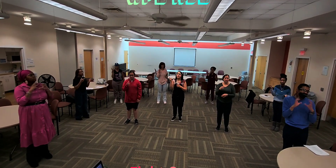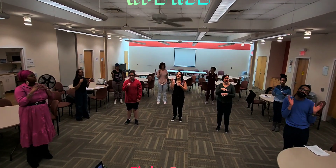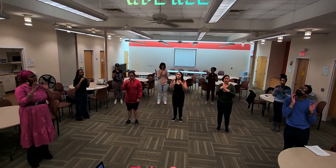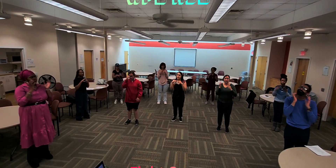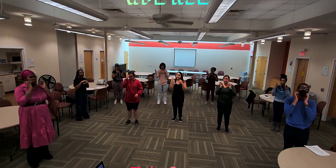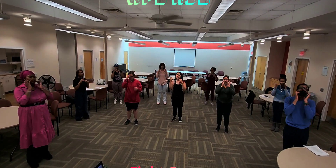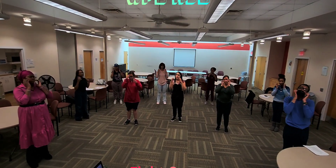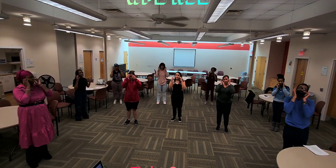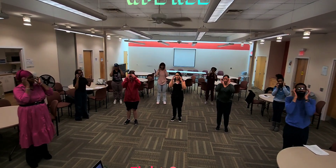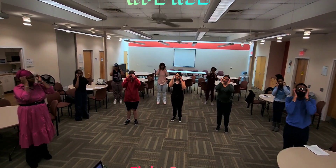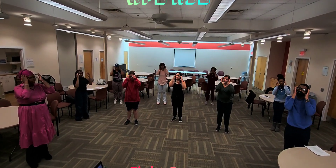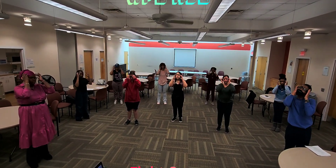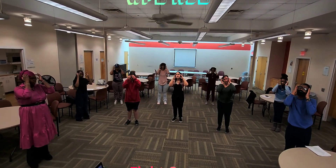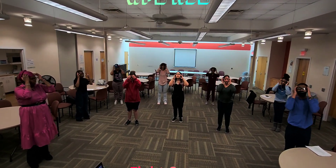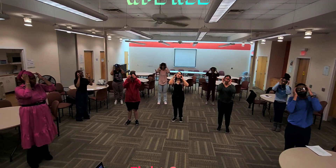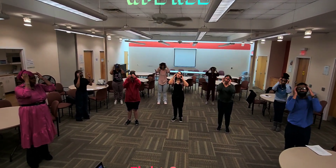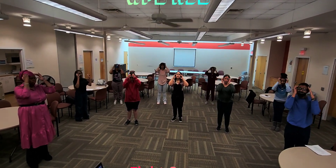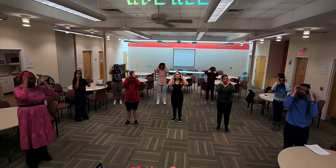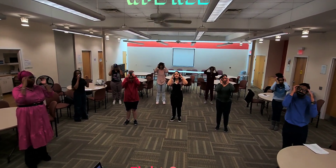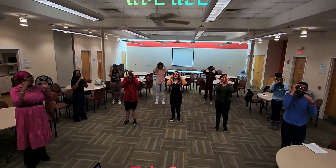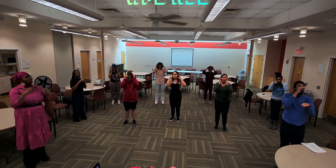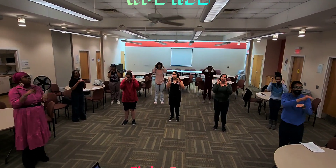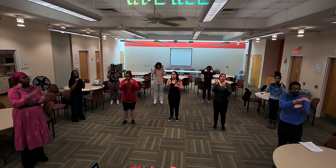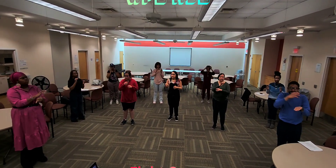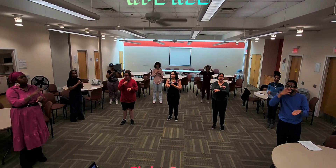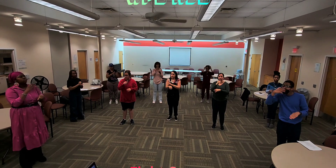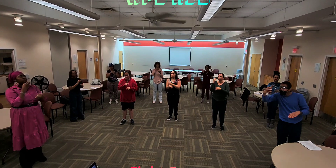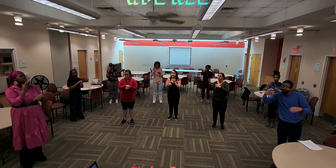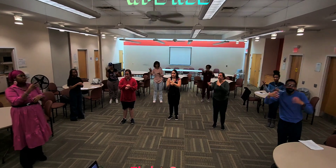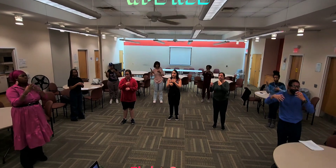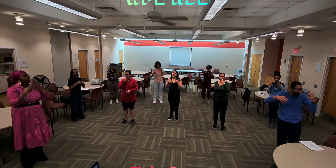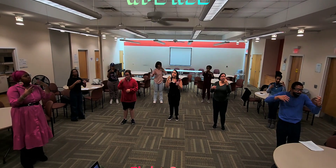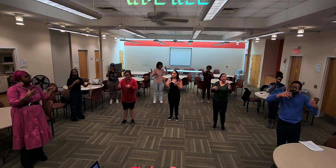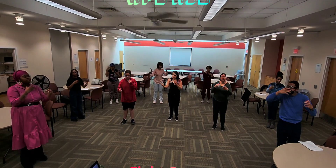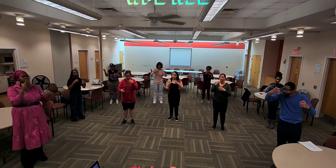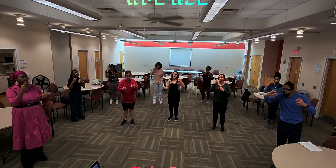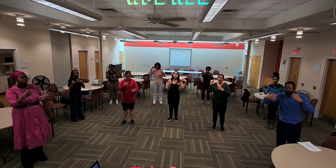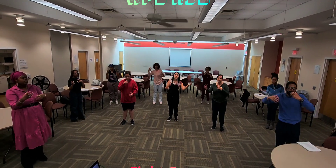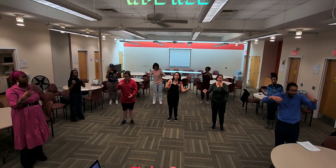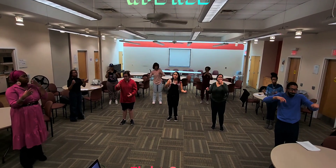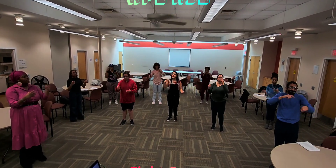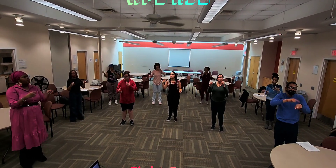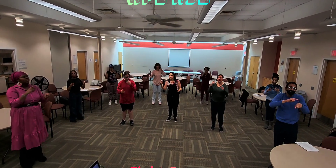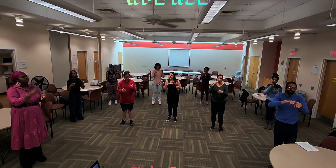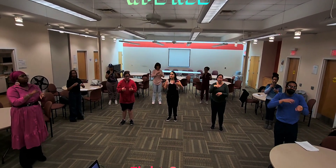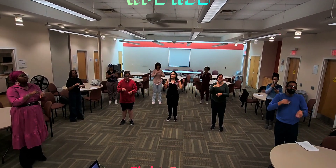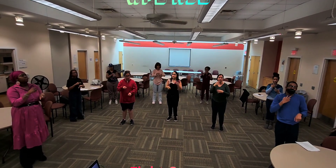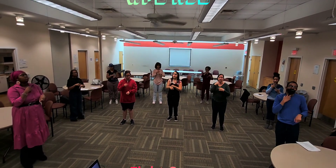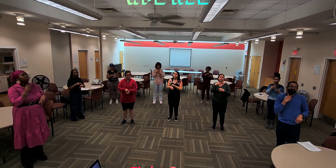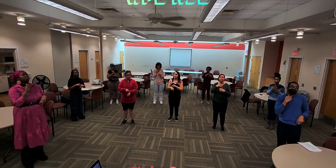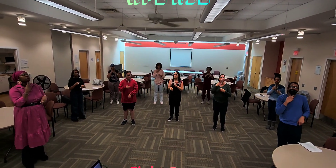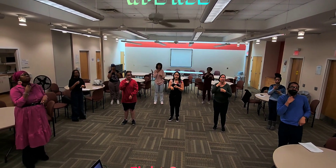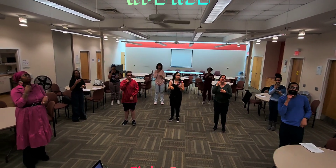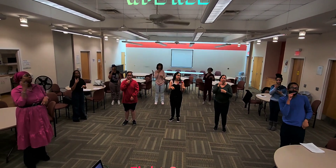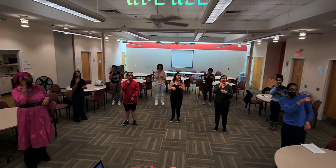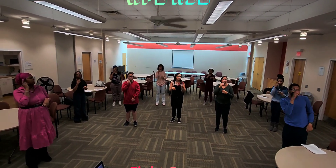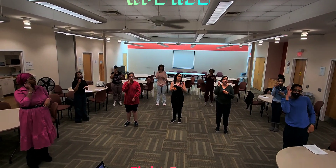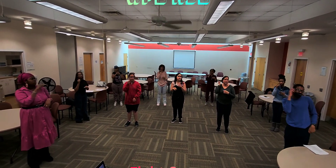wrecking balls inside my brain I'll scream out loud tonight, can you hear my voice this